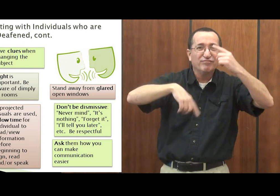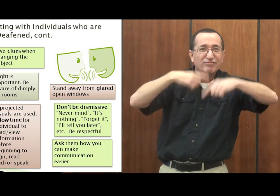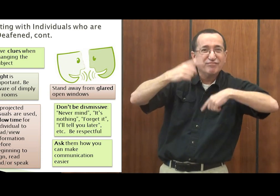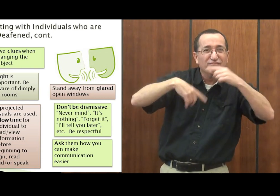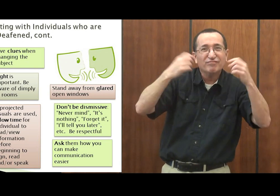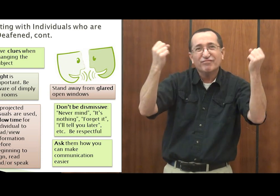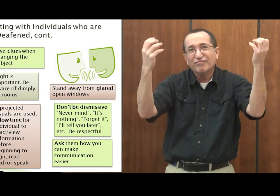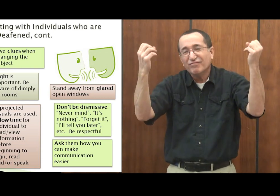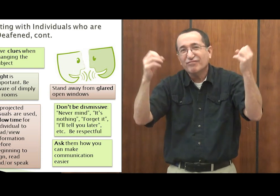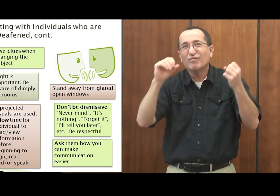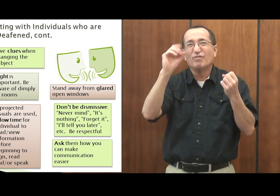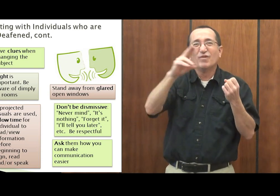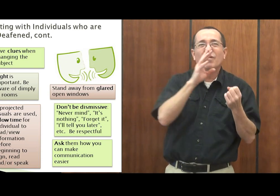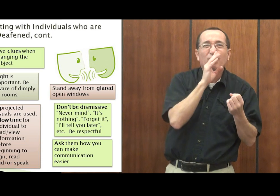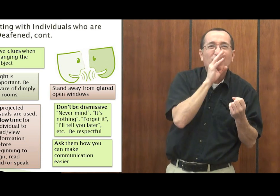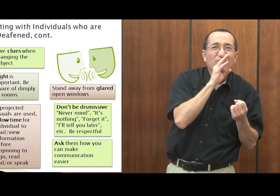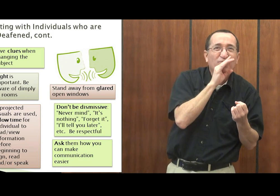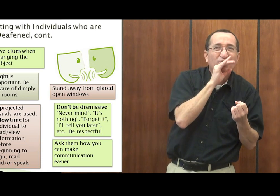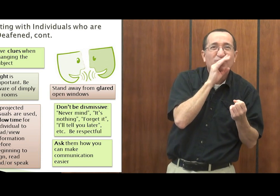We really depend on deaf people who use sign language.